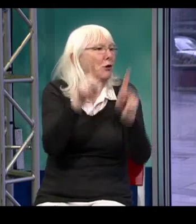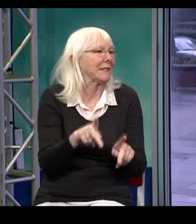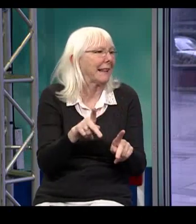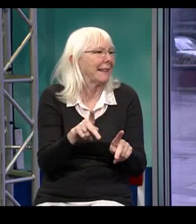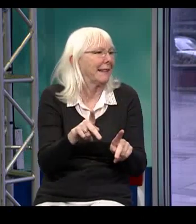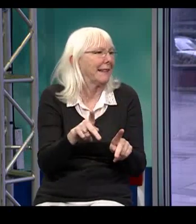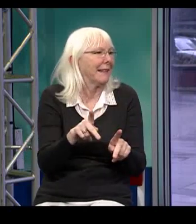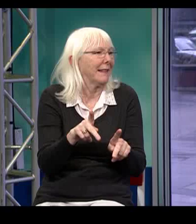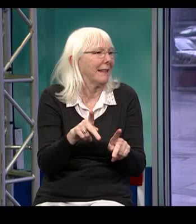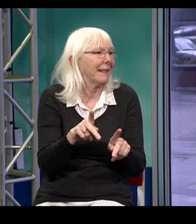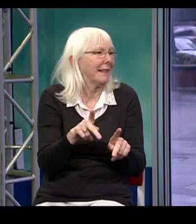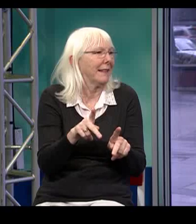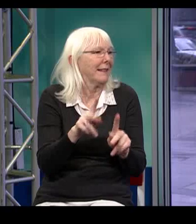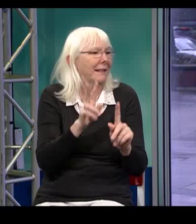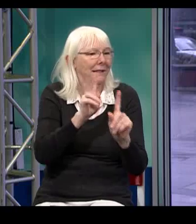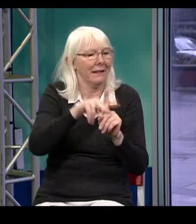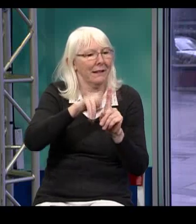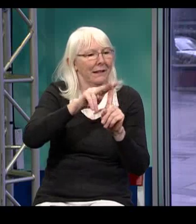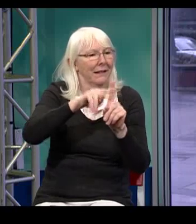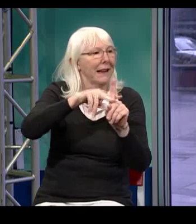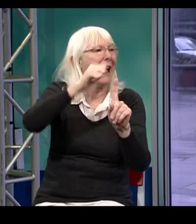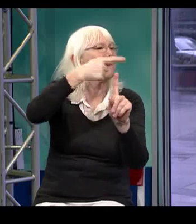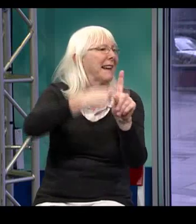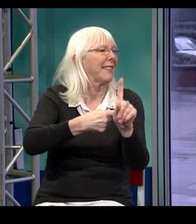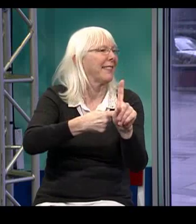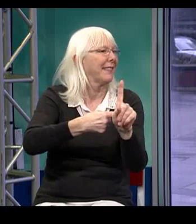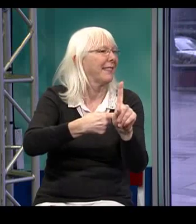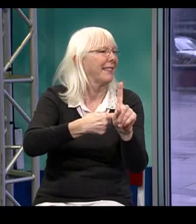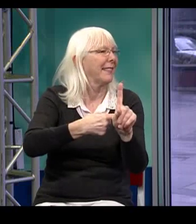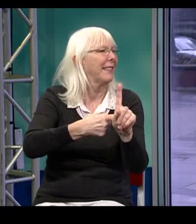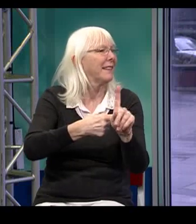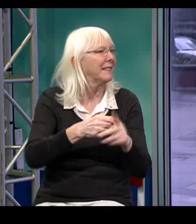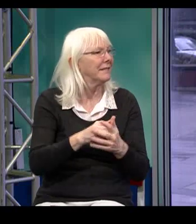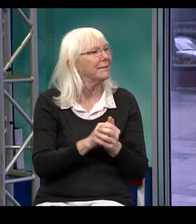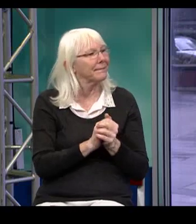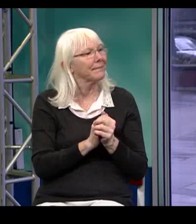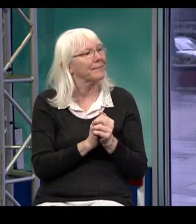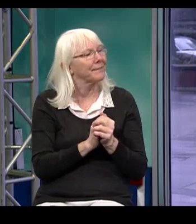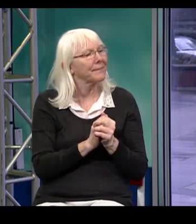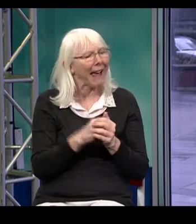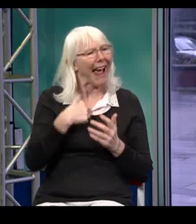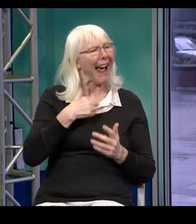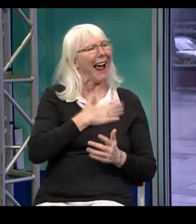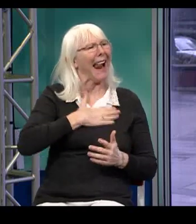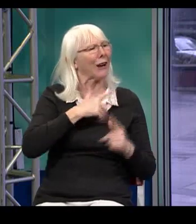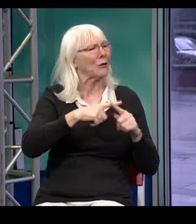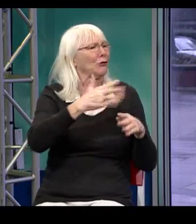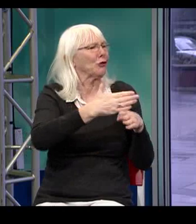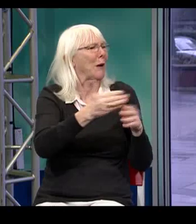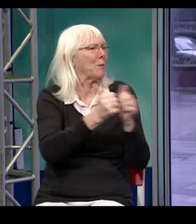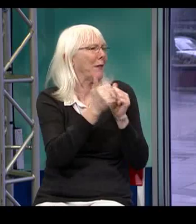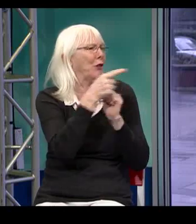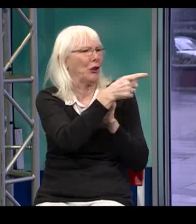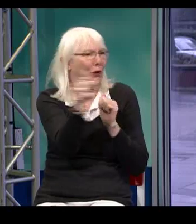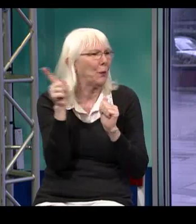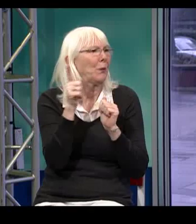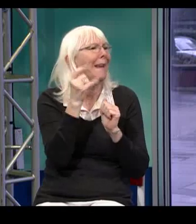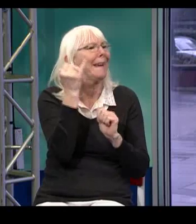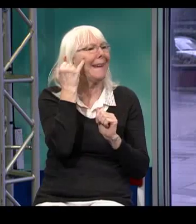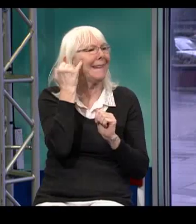might be 150 different individuals and some might be repeated